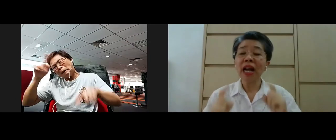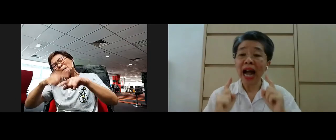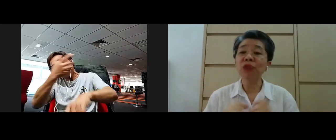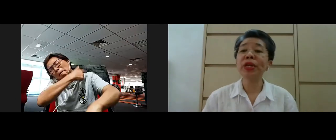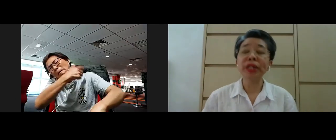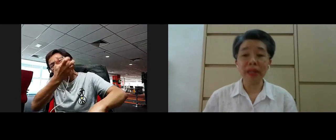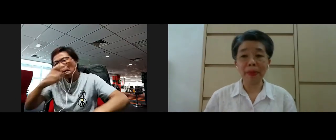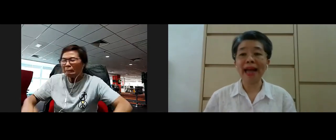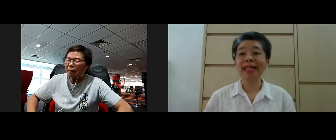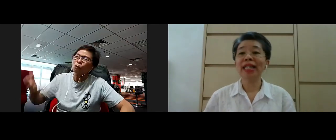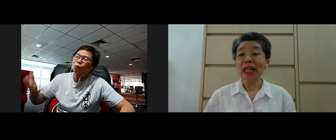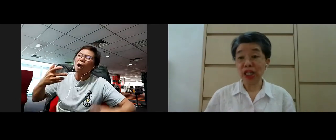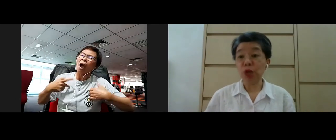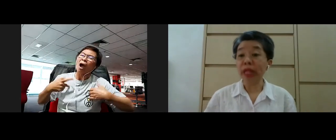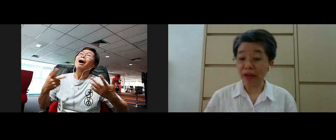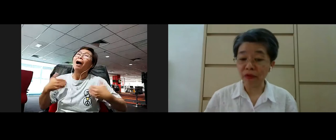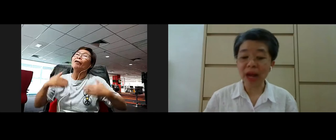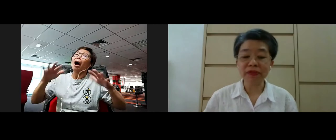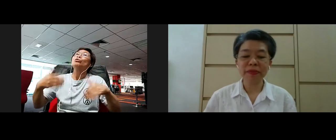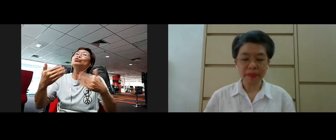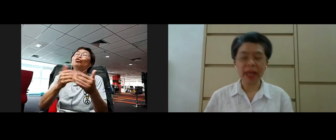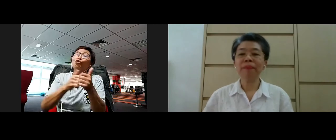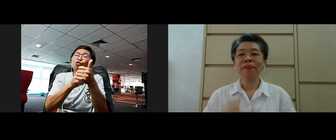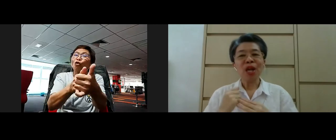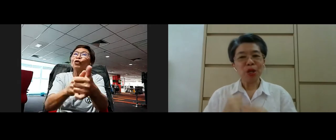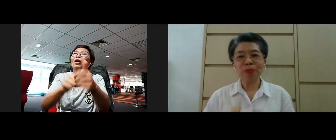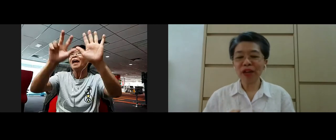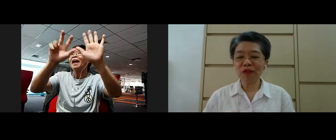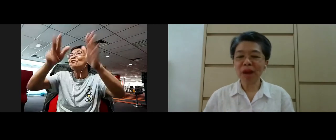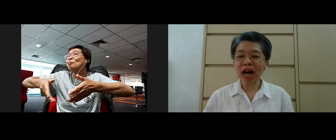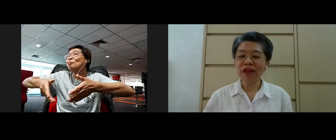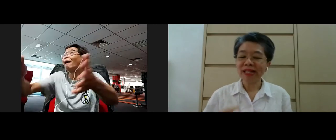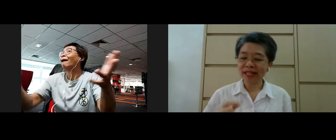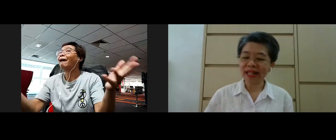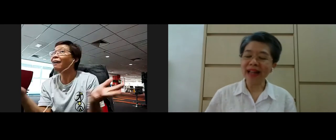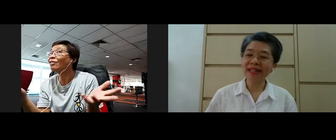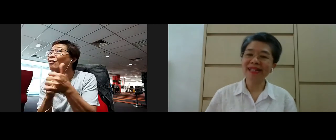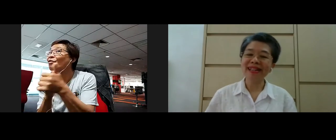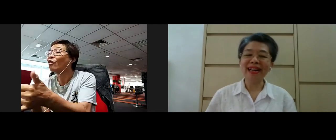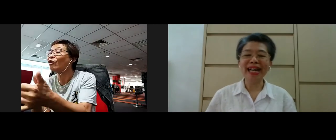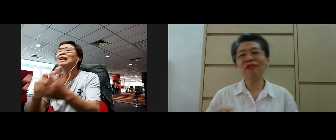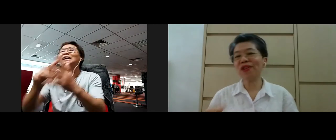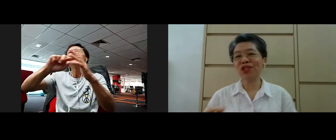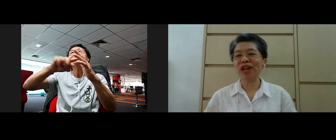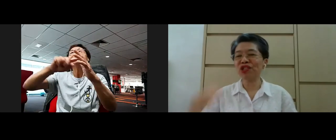have how we apply the noble hateful path noble hateful path starts